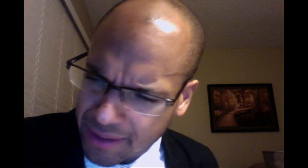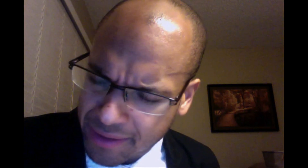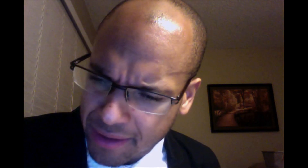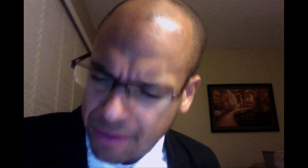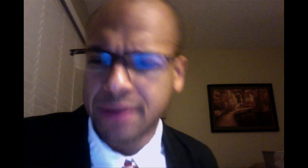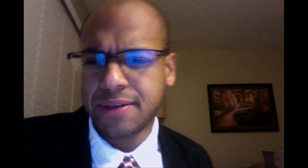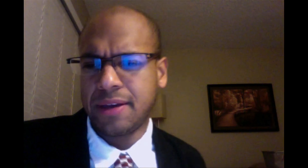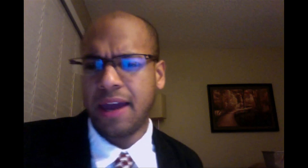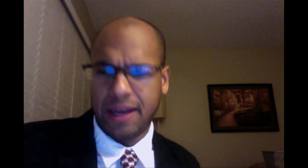said? Yes.